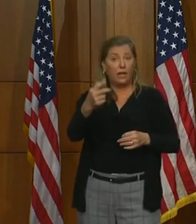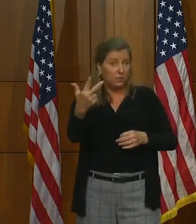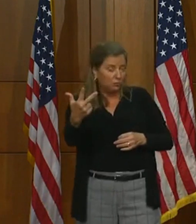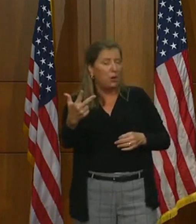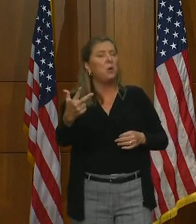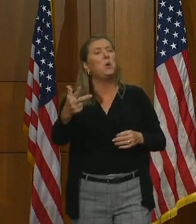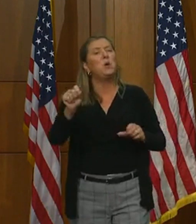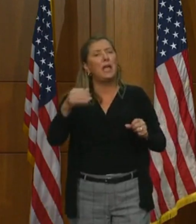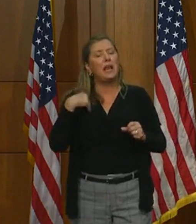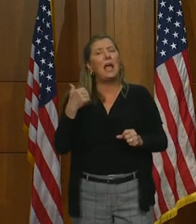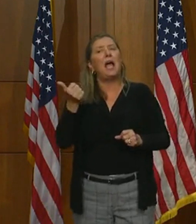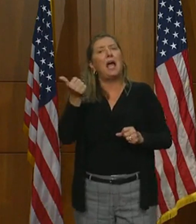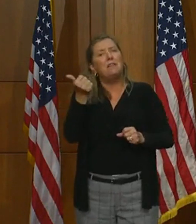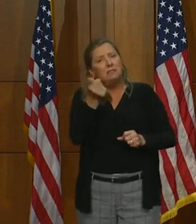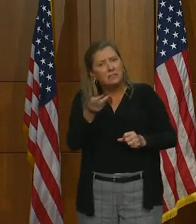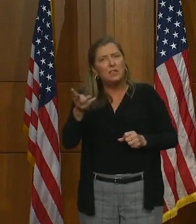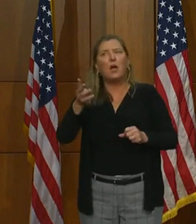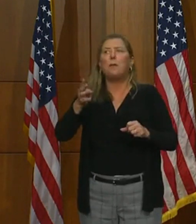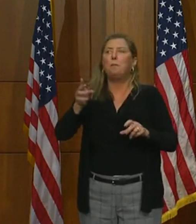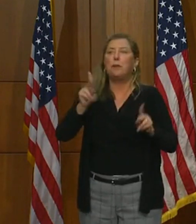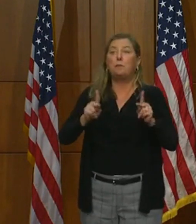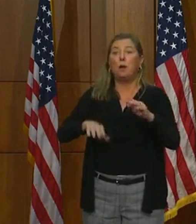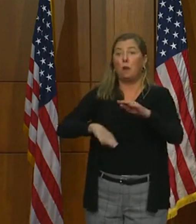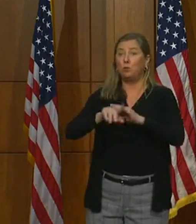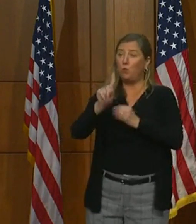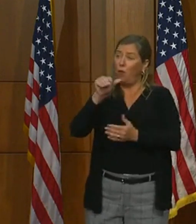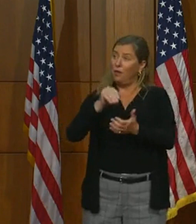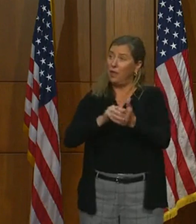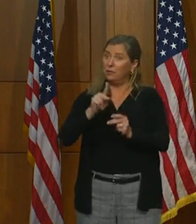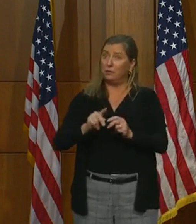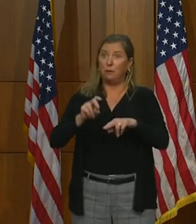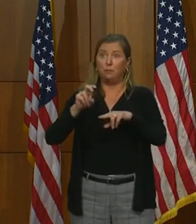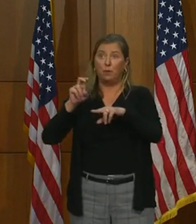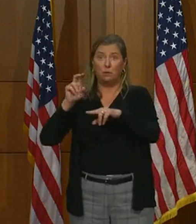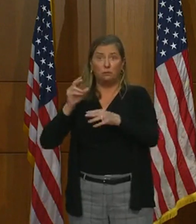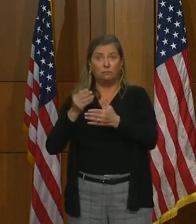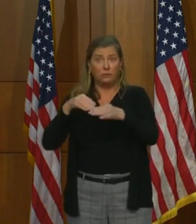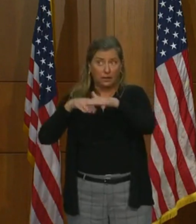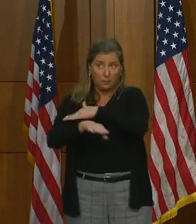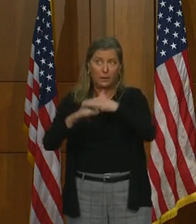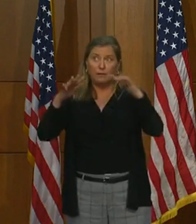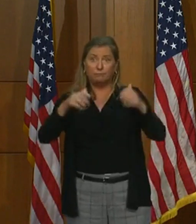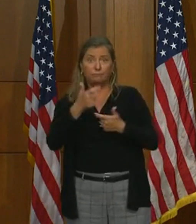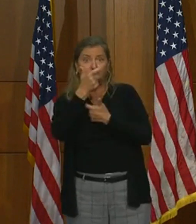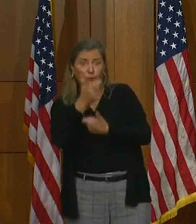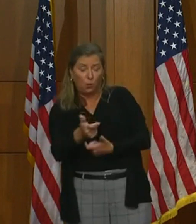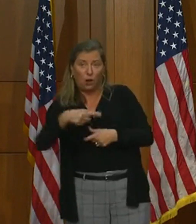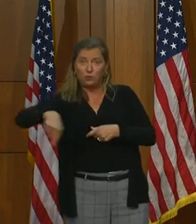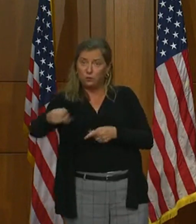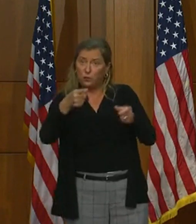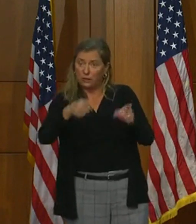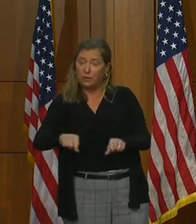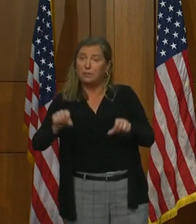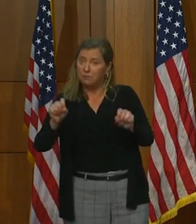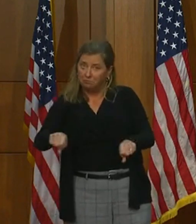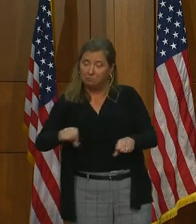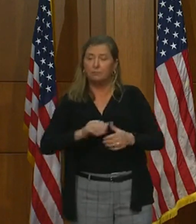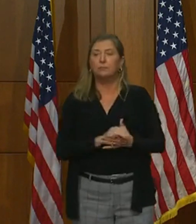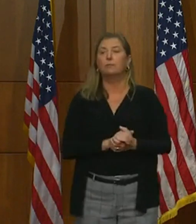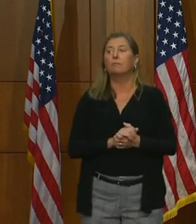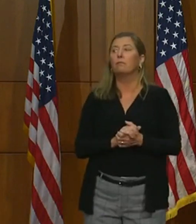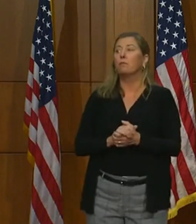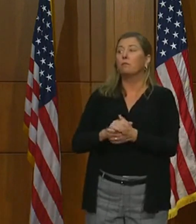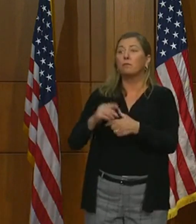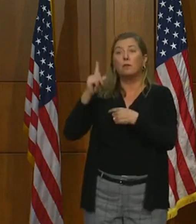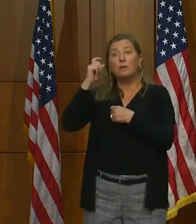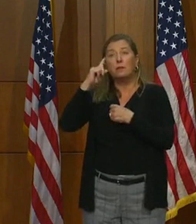have some spectators. Up to 1,000 individuals can participate in these functions. As the Governor and